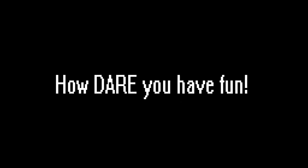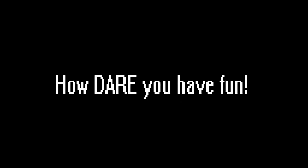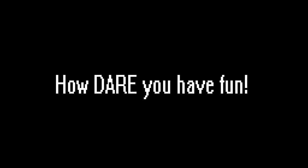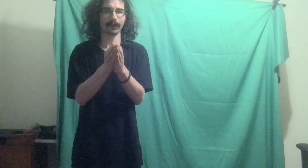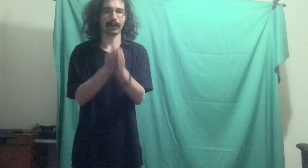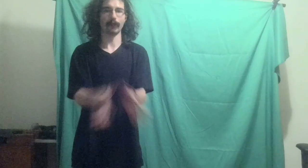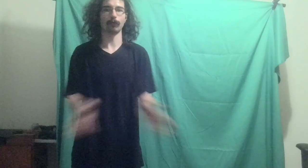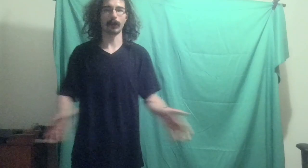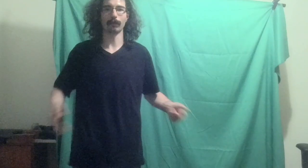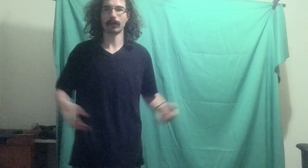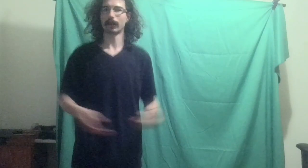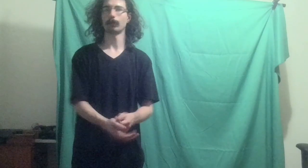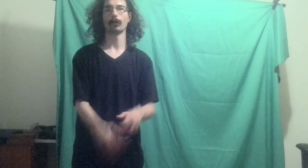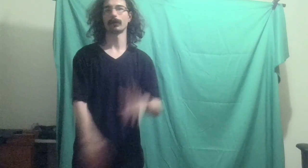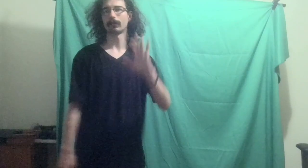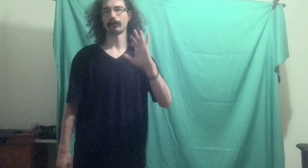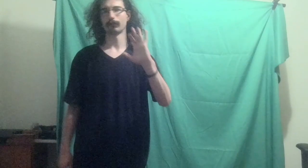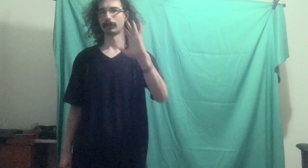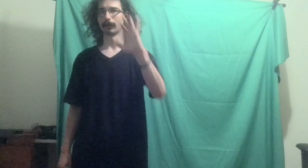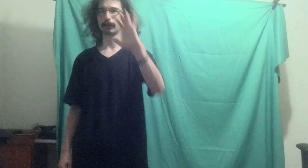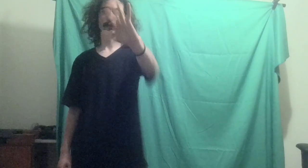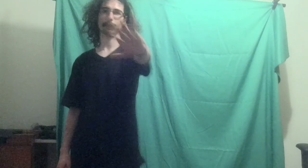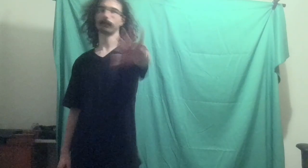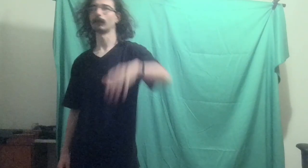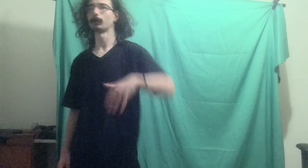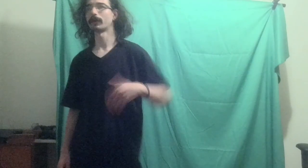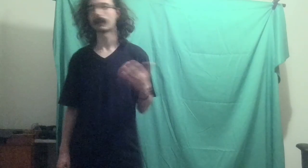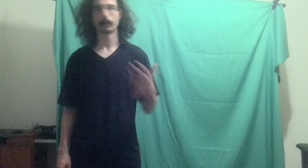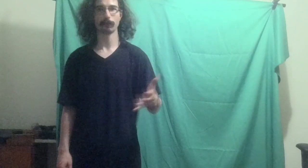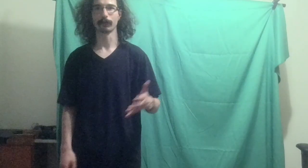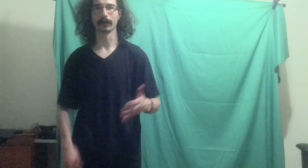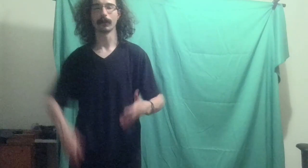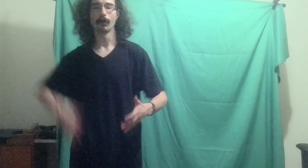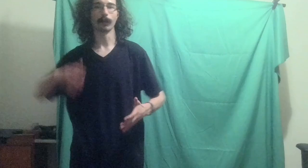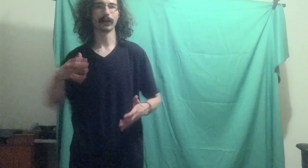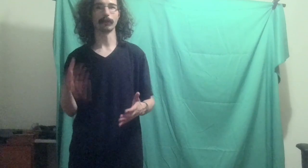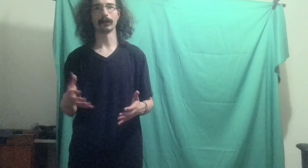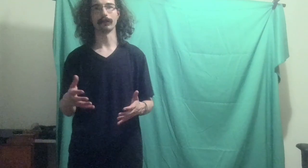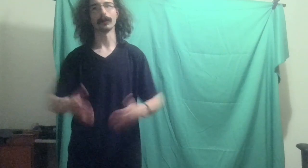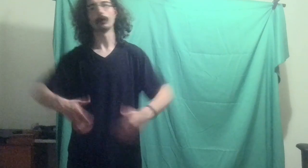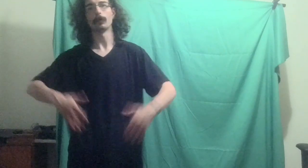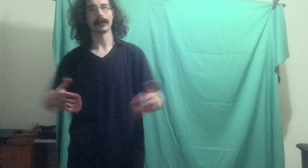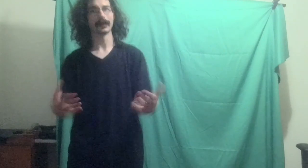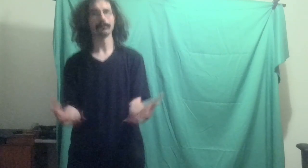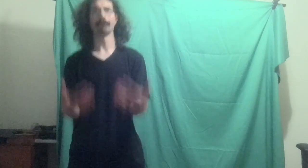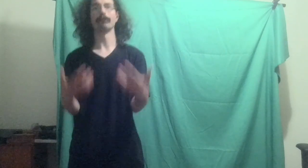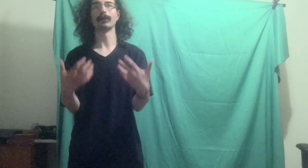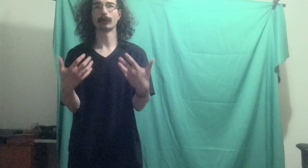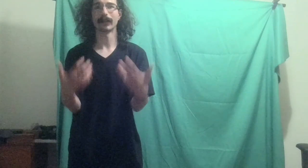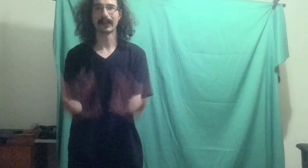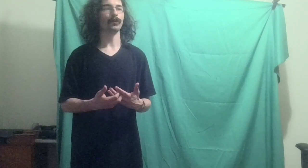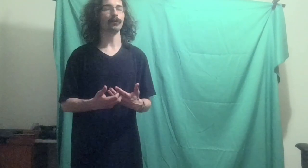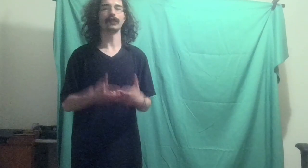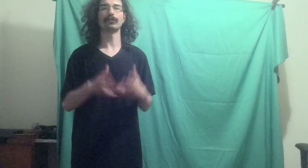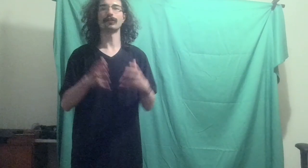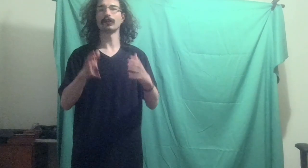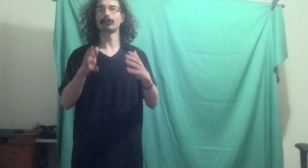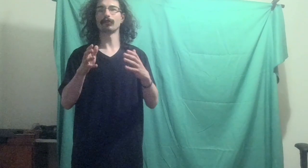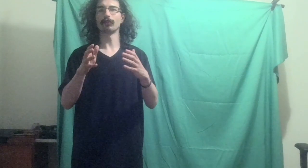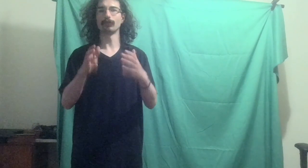And that's why I'm going to keep going for a year number five, when I keep learning, when I keep innovating, when I keep creating, but it's to change your